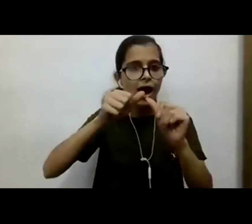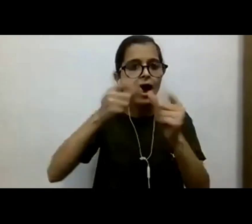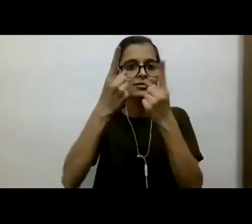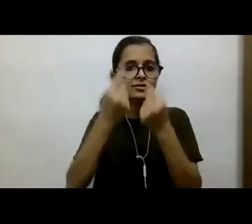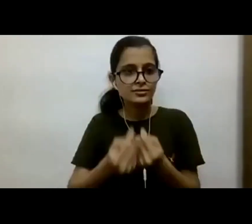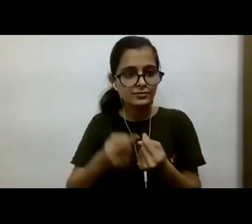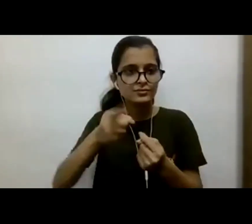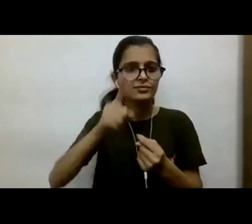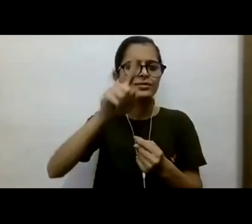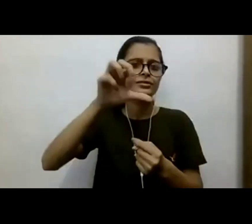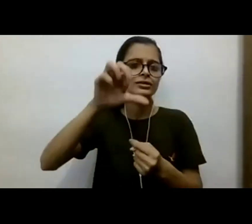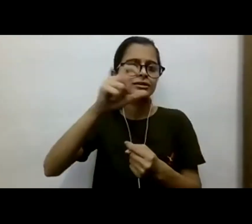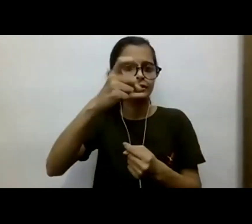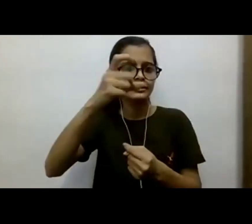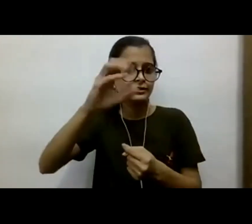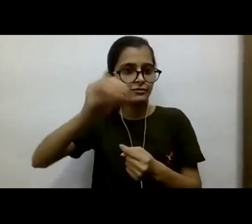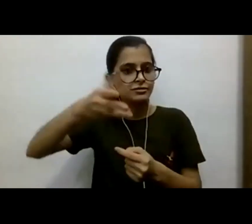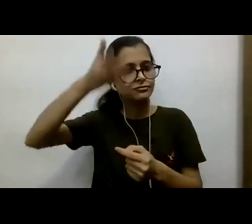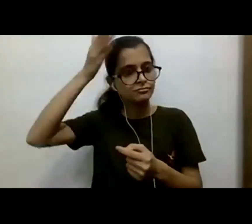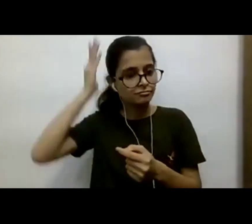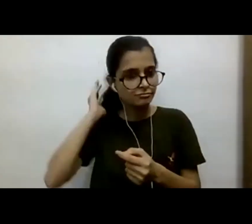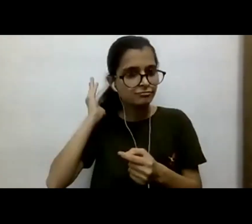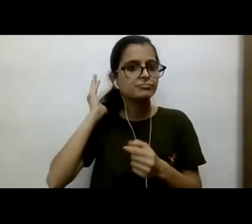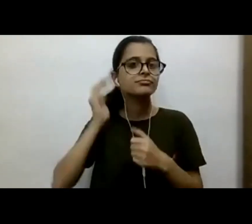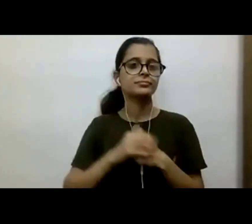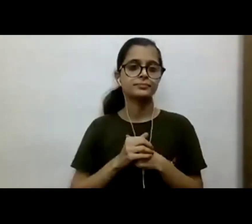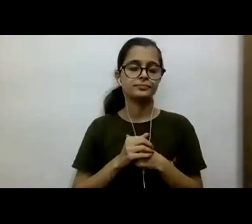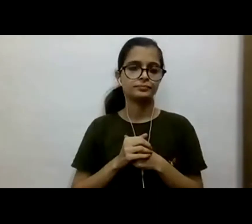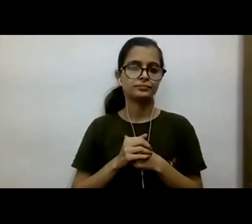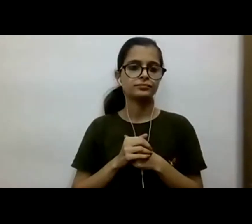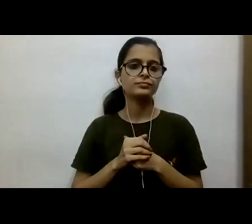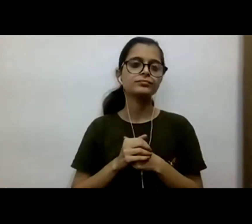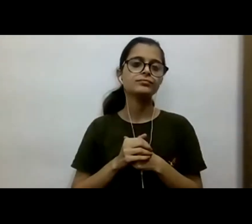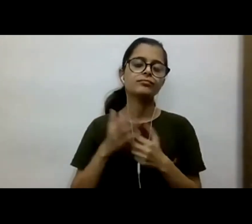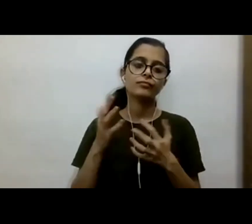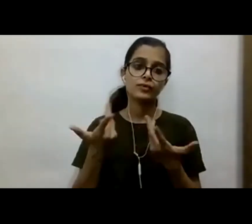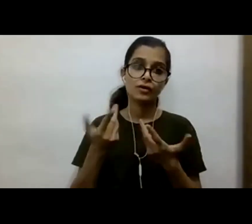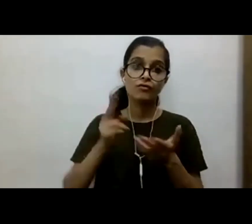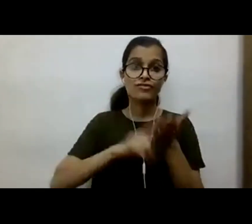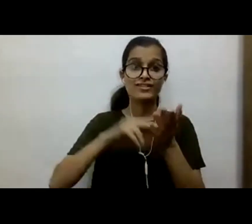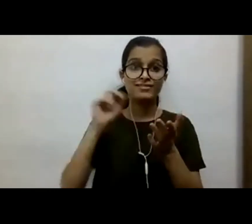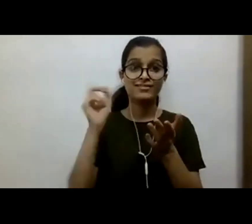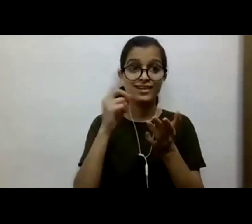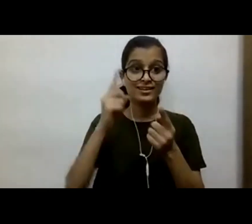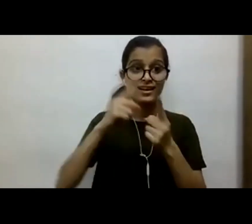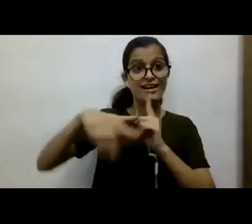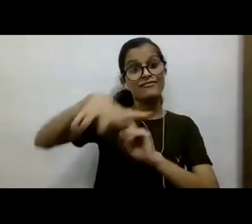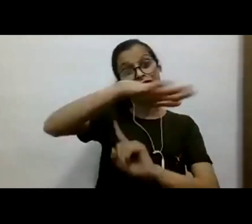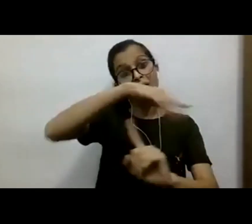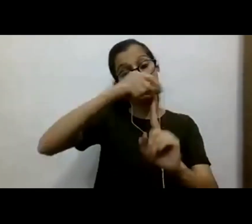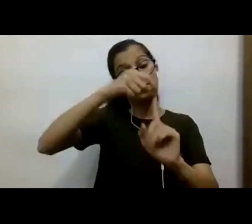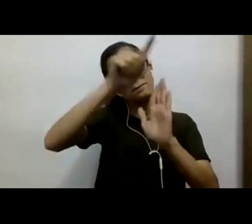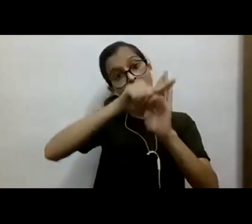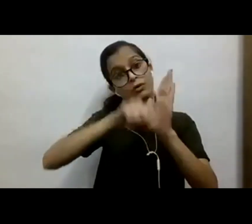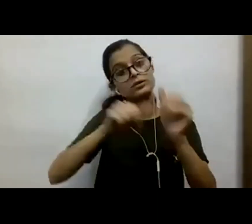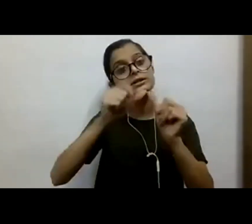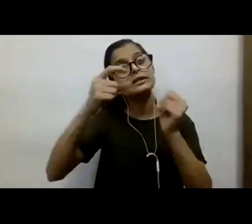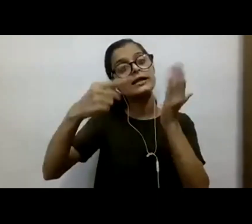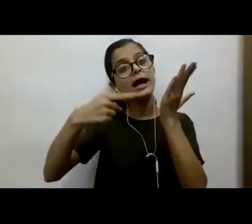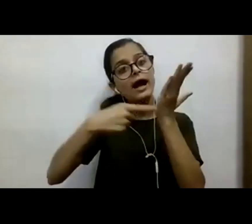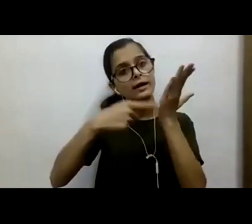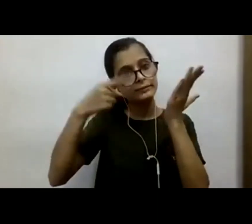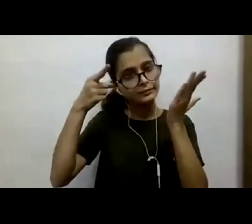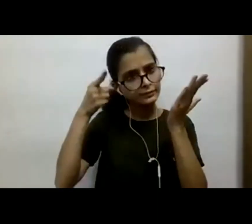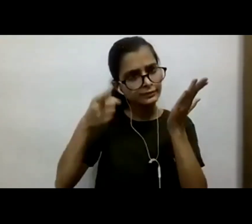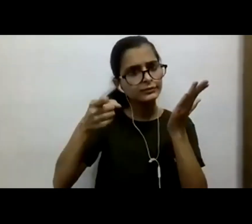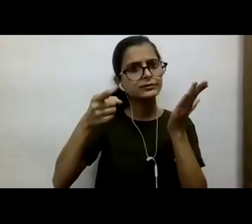1970 with U.S. initiative of National Environment Policy Act, you know, had